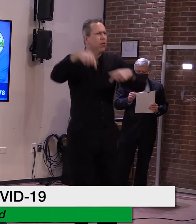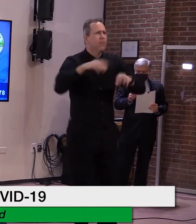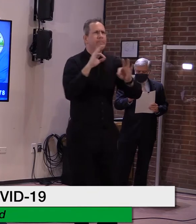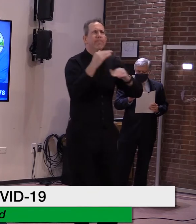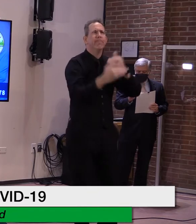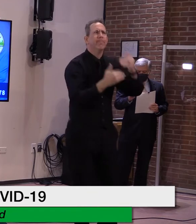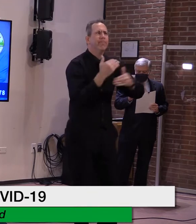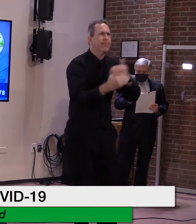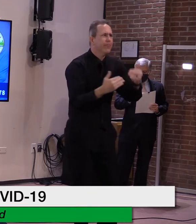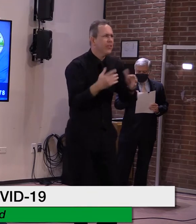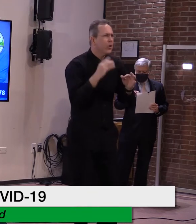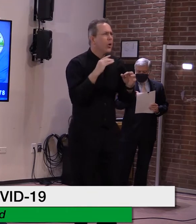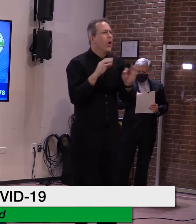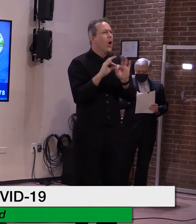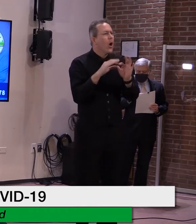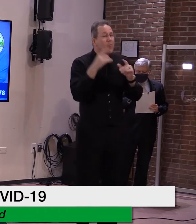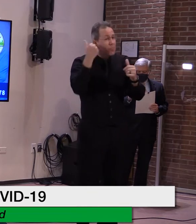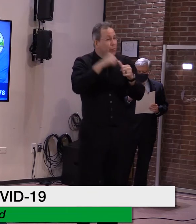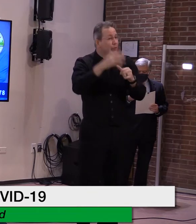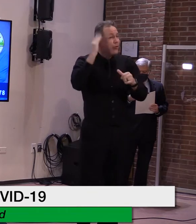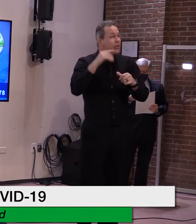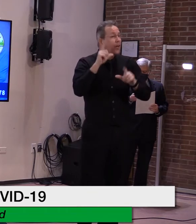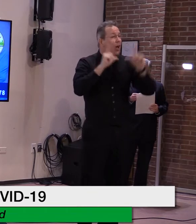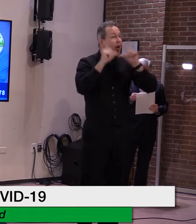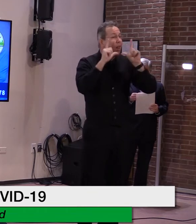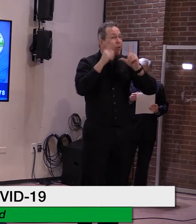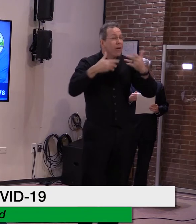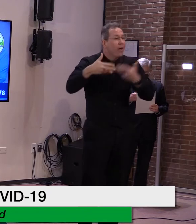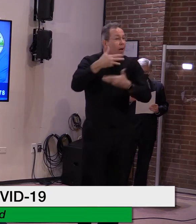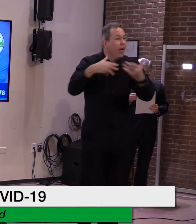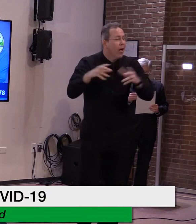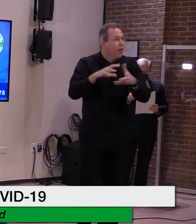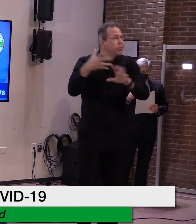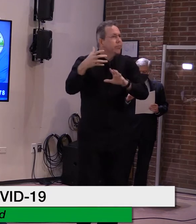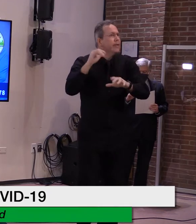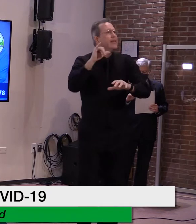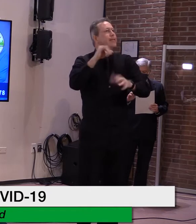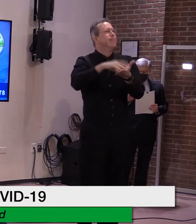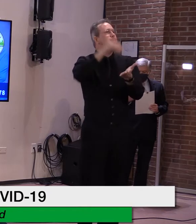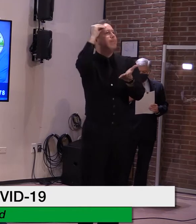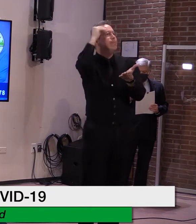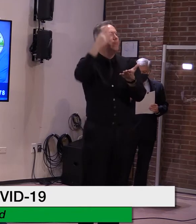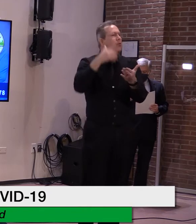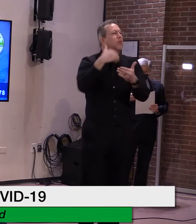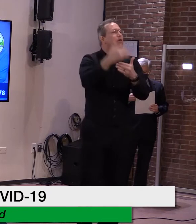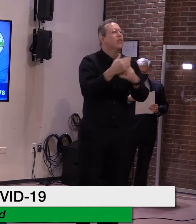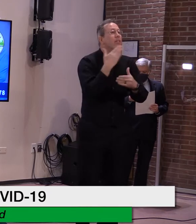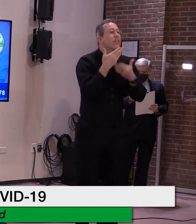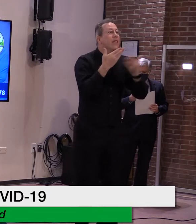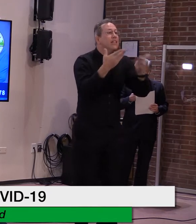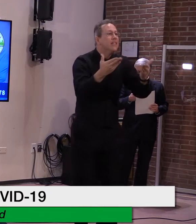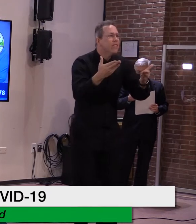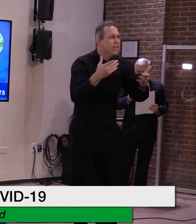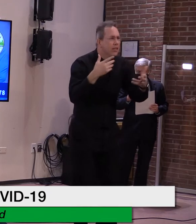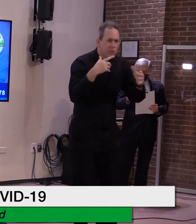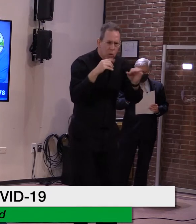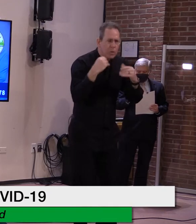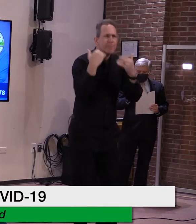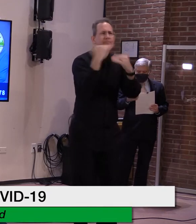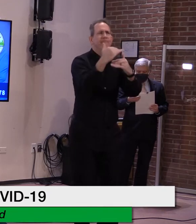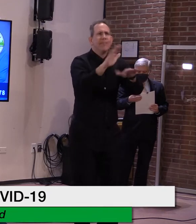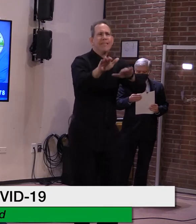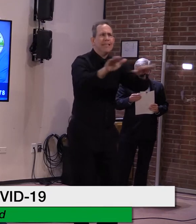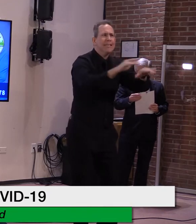togethers at homes. So before Thanksgiving, we restricted multi household gatherings to help slow the virus down. And most